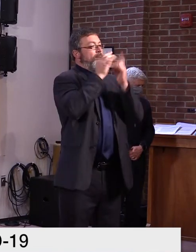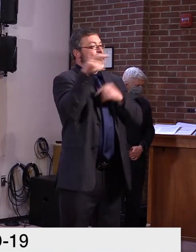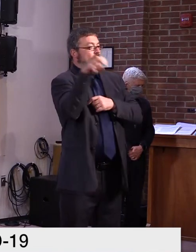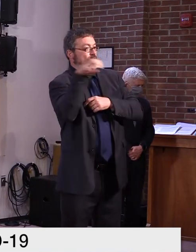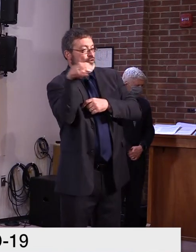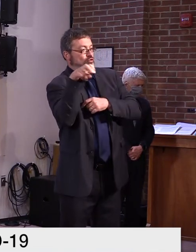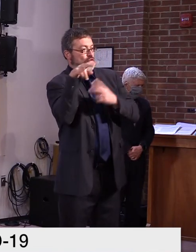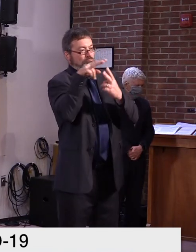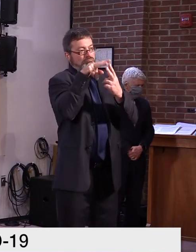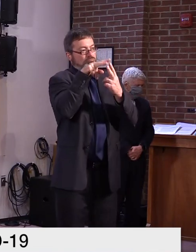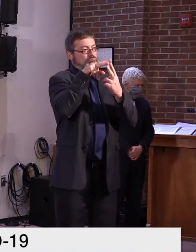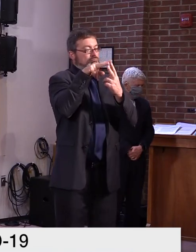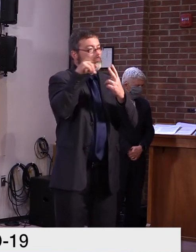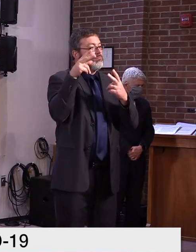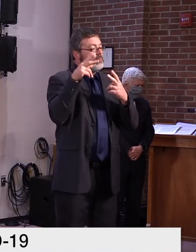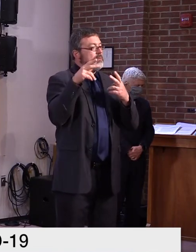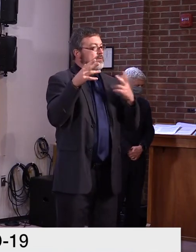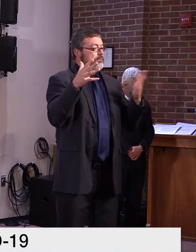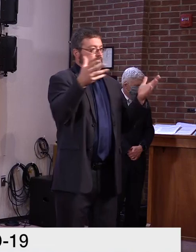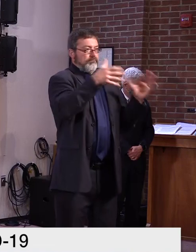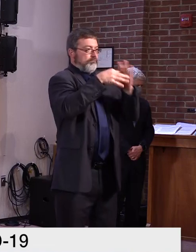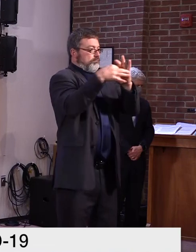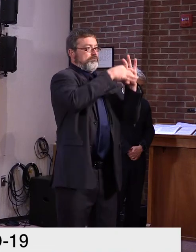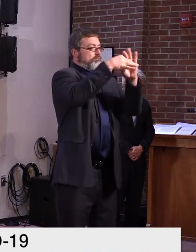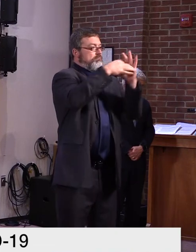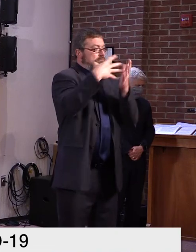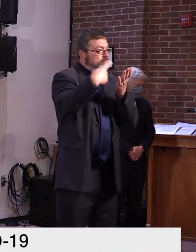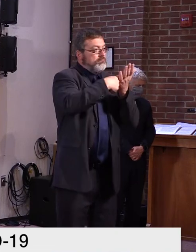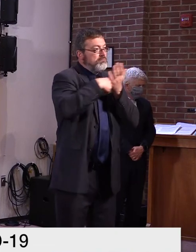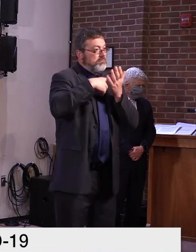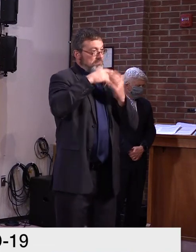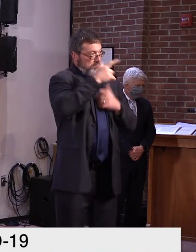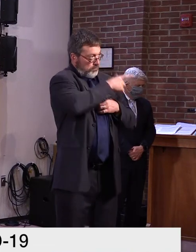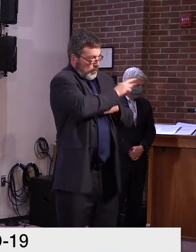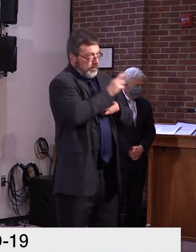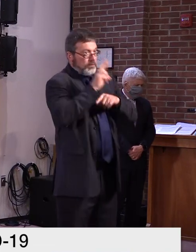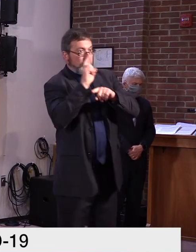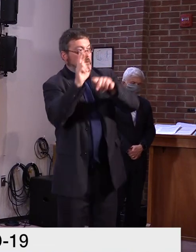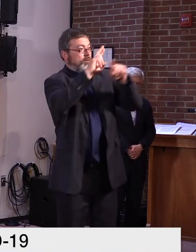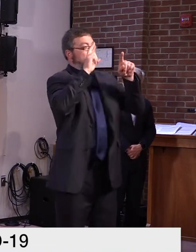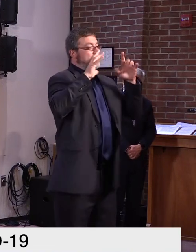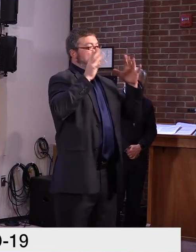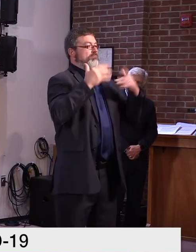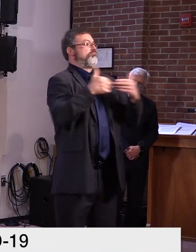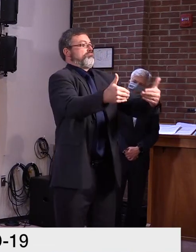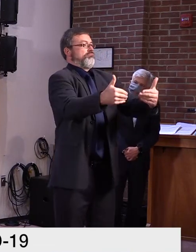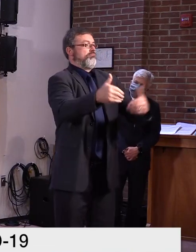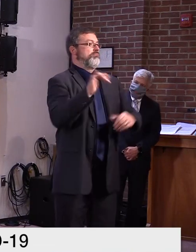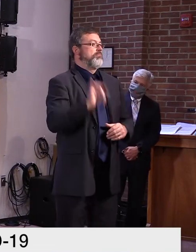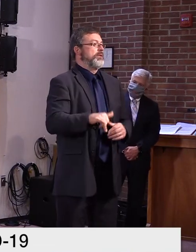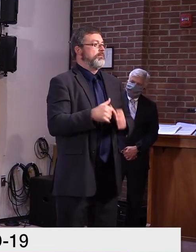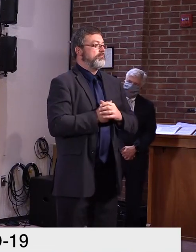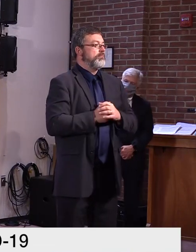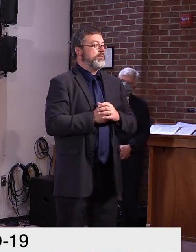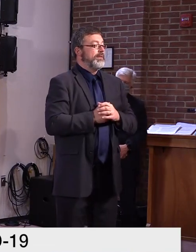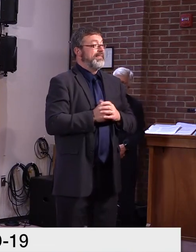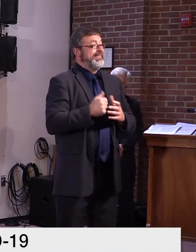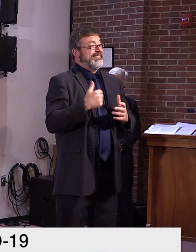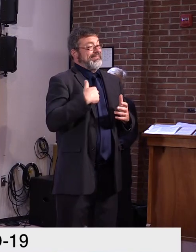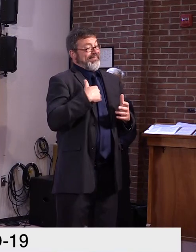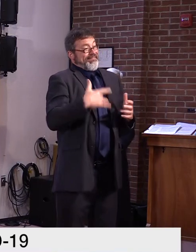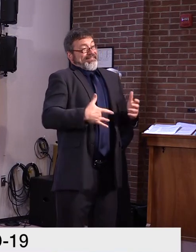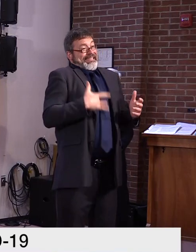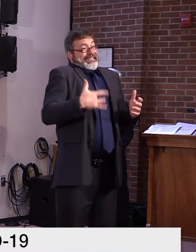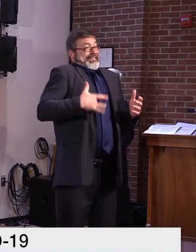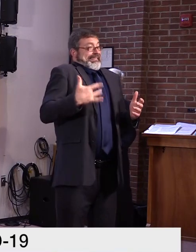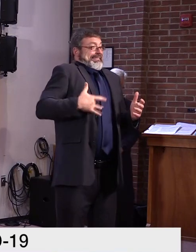we do, uh, uh, uh, have, uh, Amtrak running again. But, uh, I would say, uh, in the next, uh, at